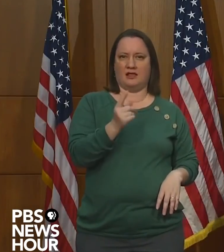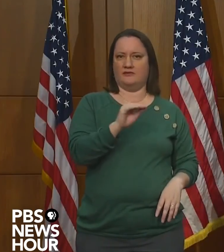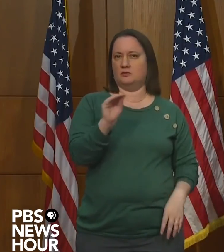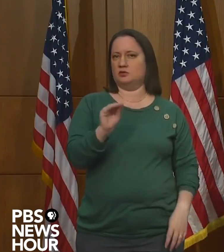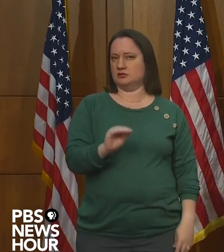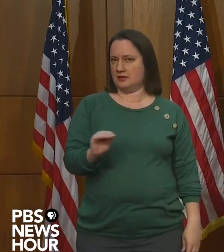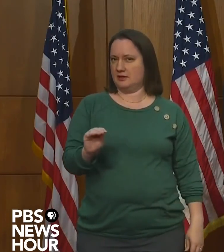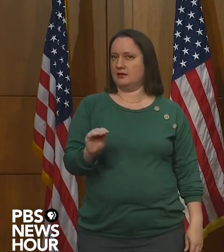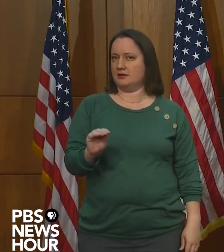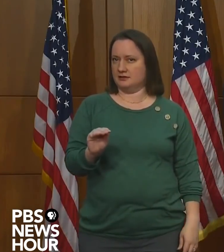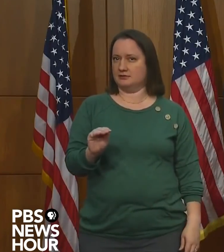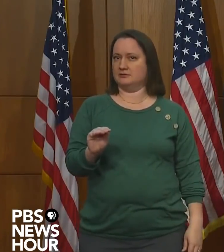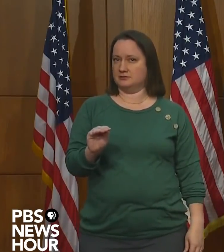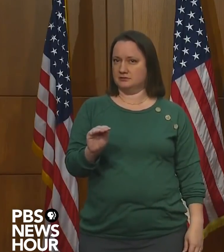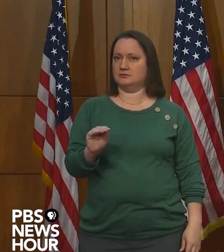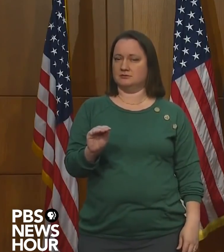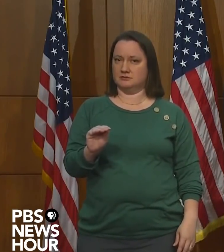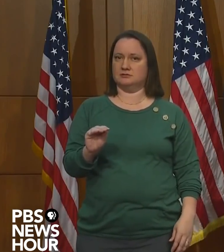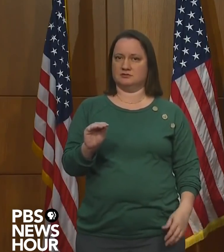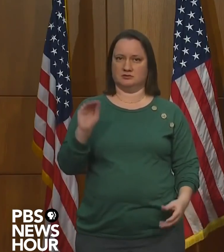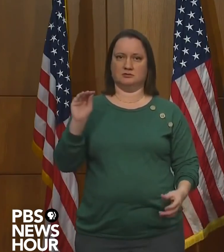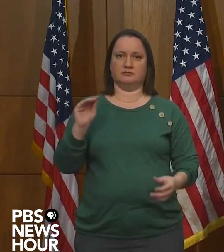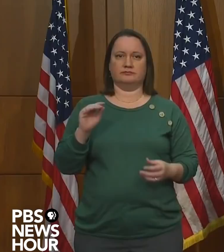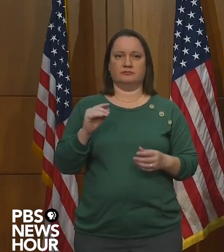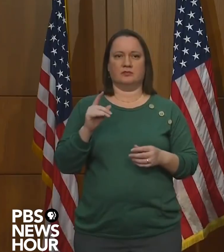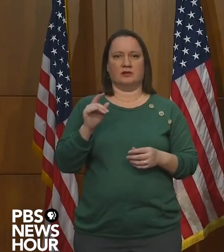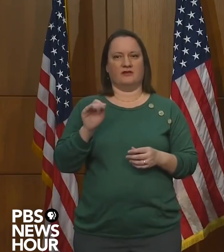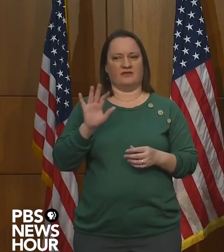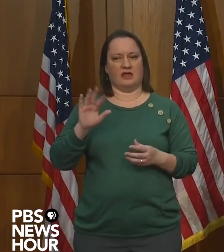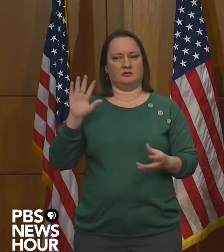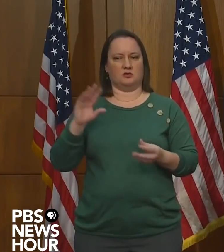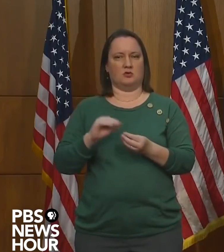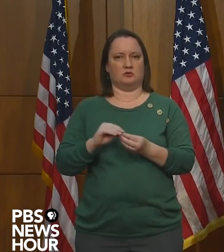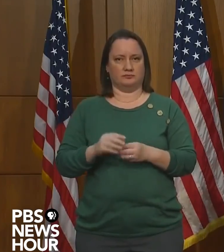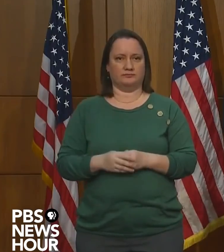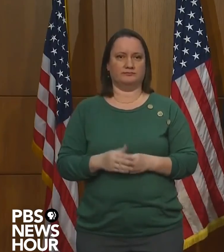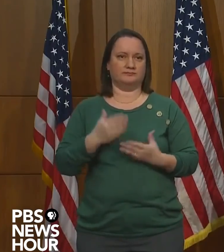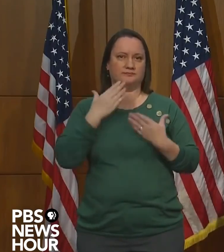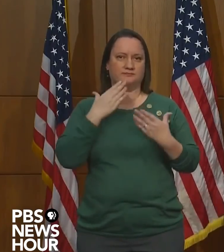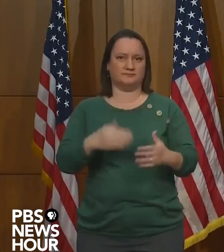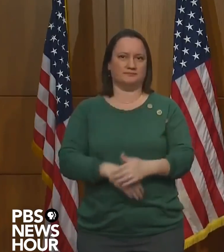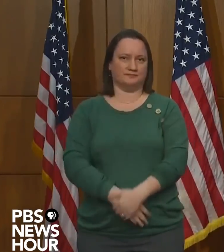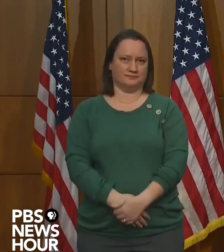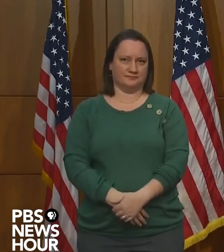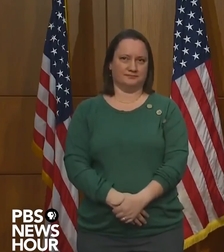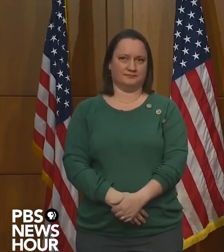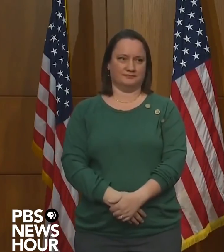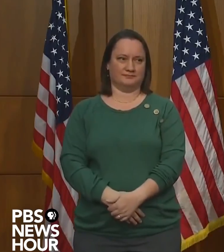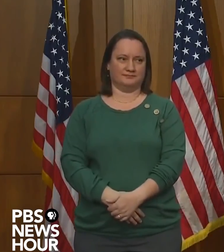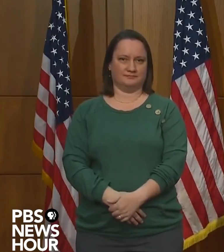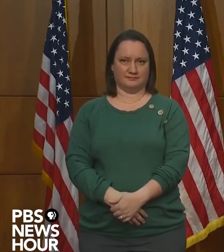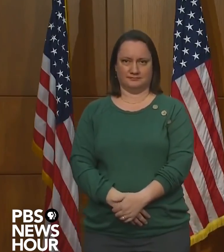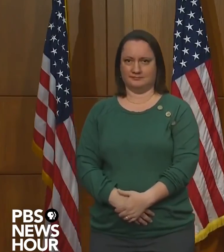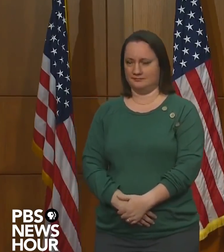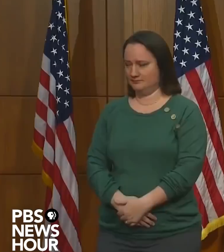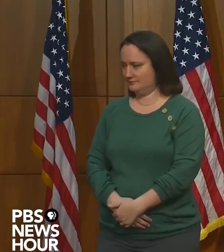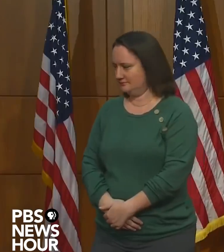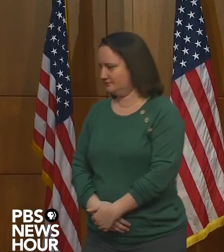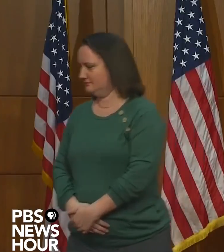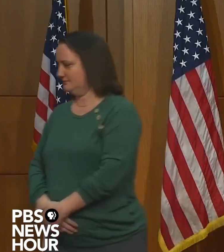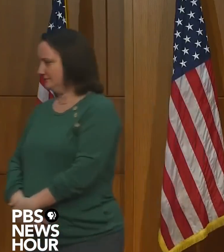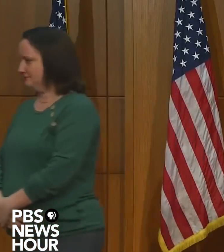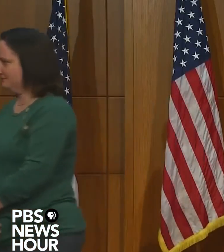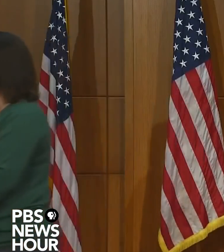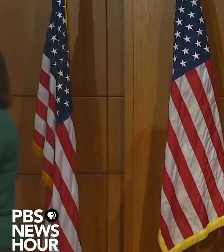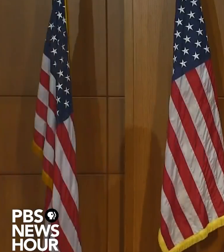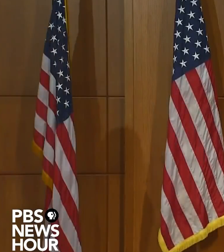% of those that we have that information on. Thank you. Thank you, Governor. Thank you. Be glad to